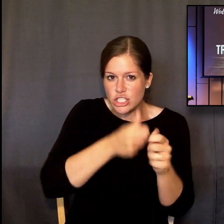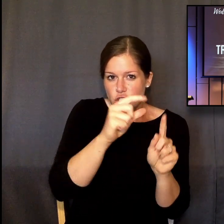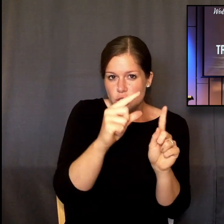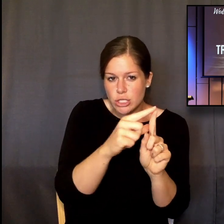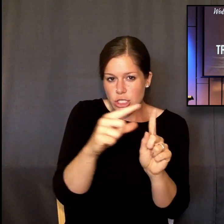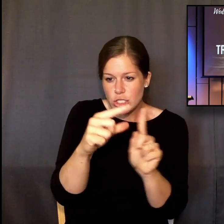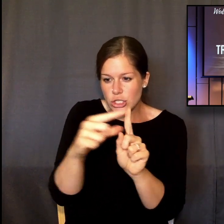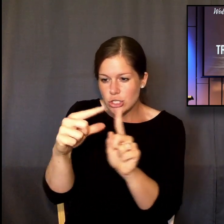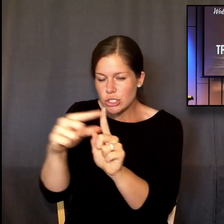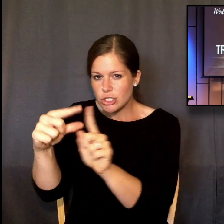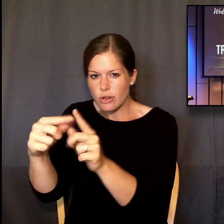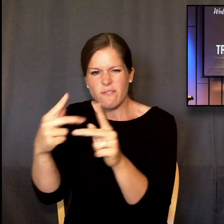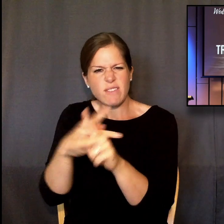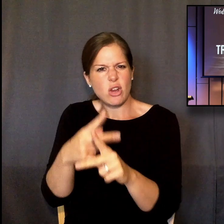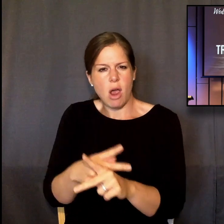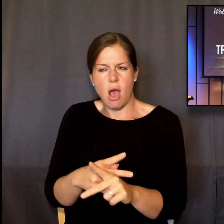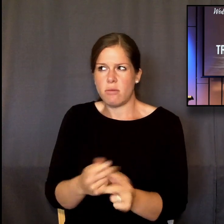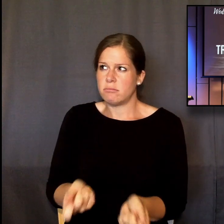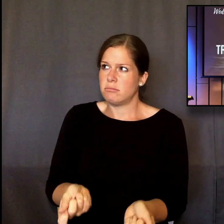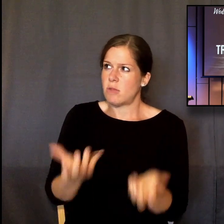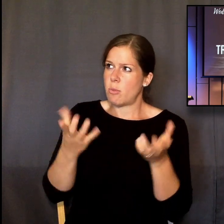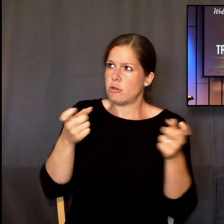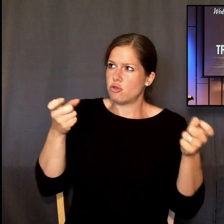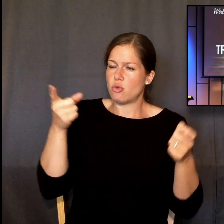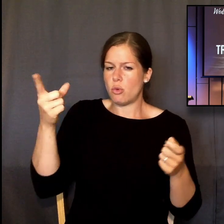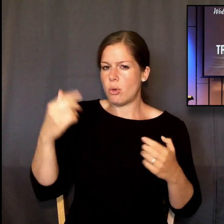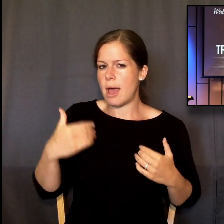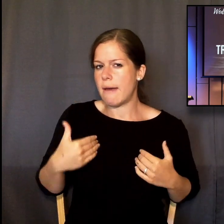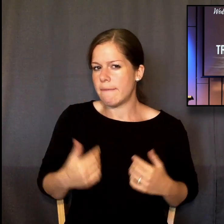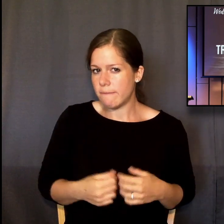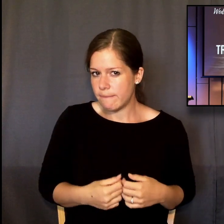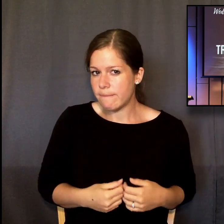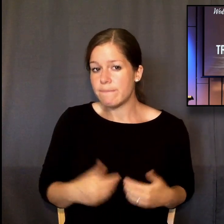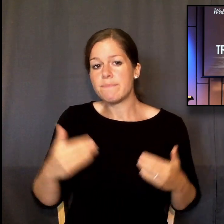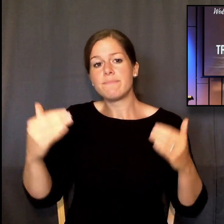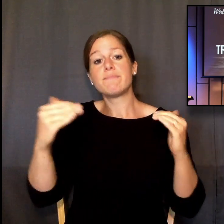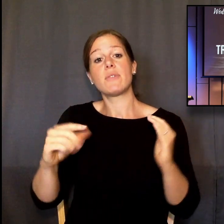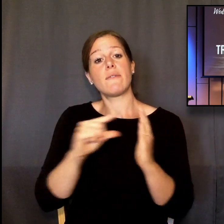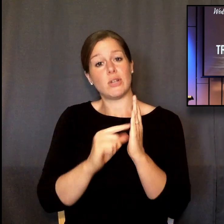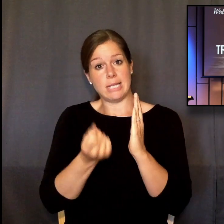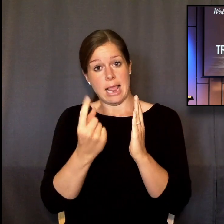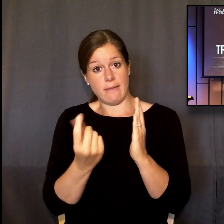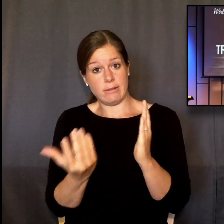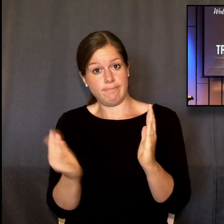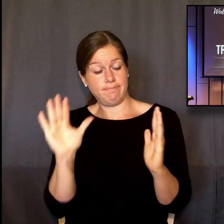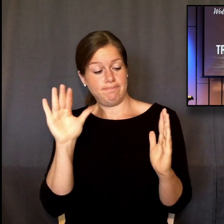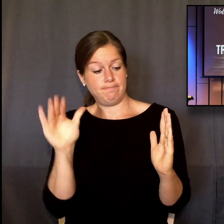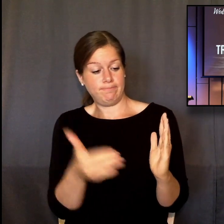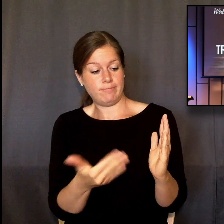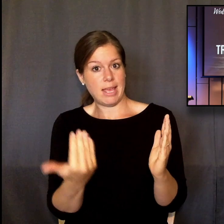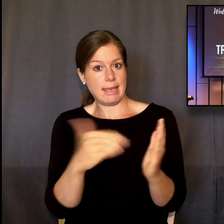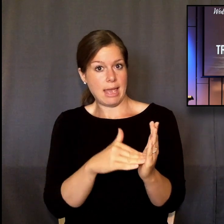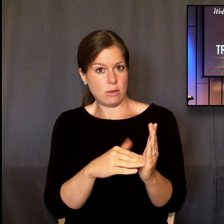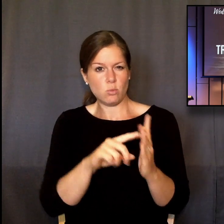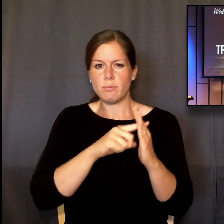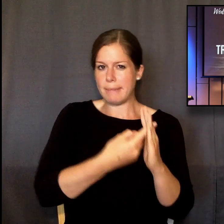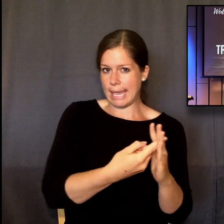involved, just how in control God actually is. So look back at verse 11. Let's start where the phrase starts.